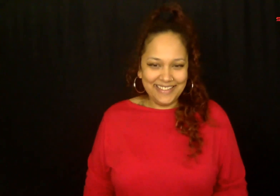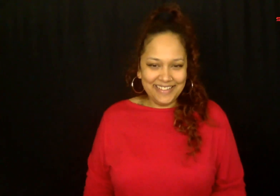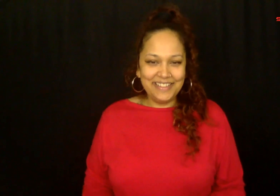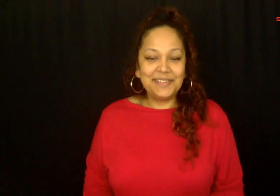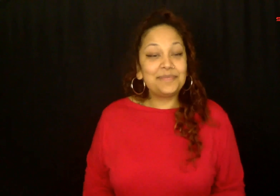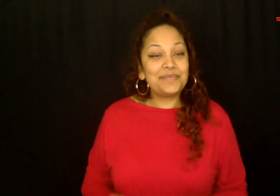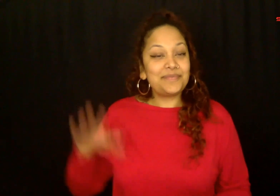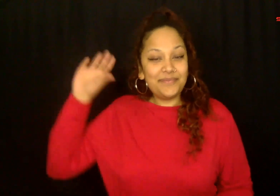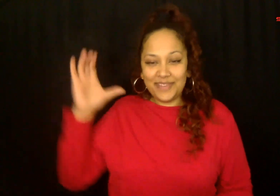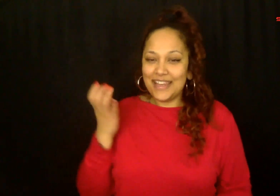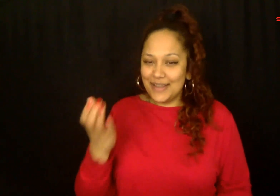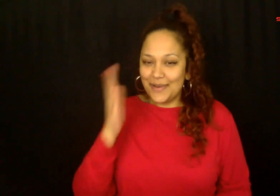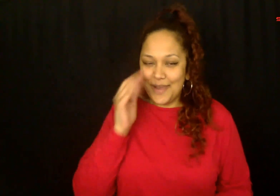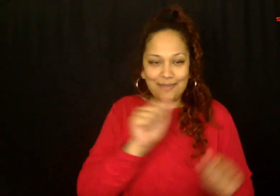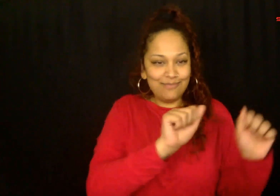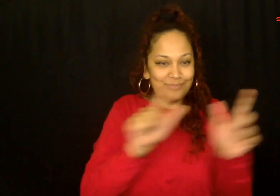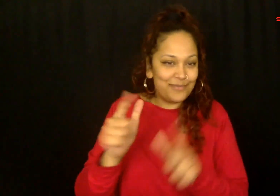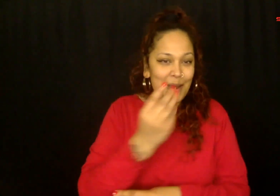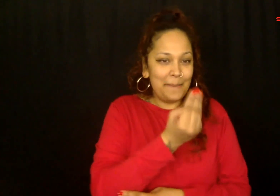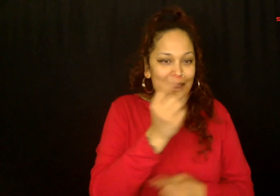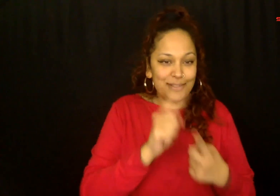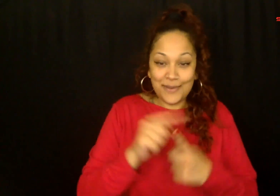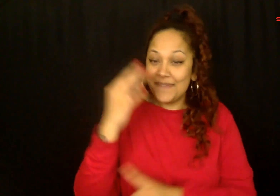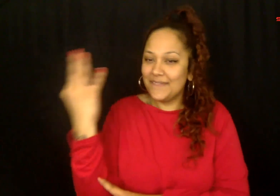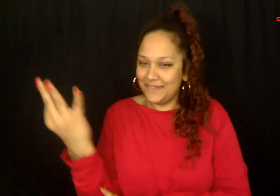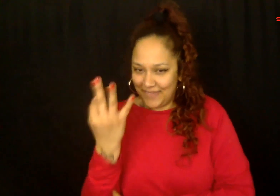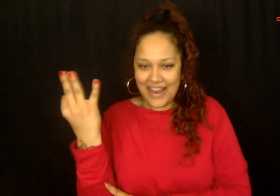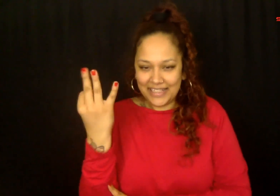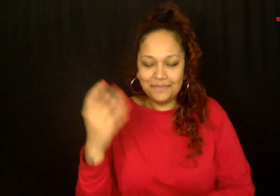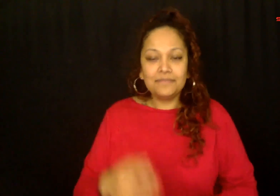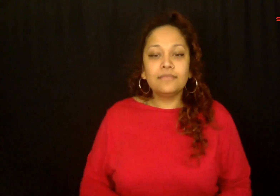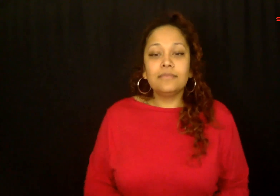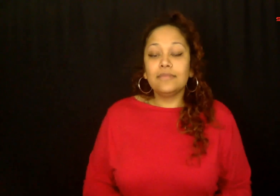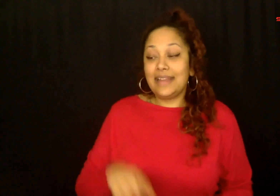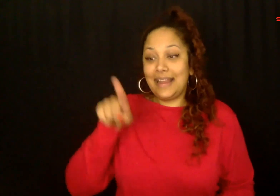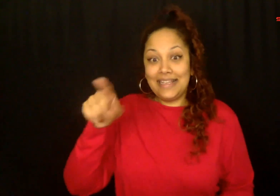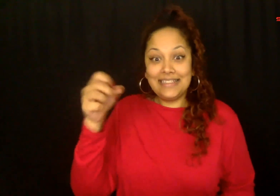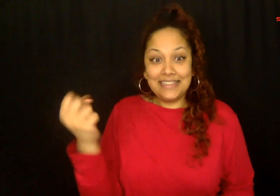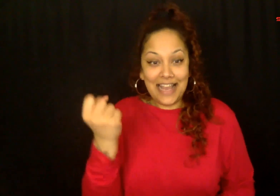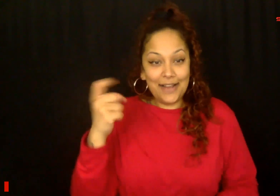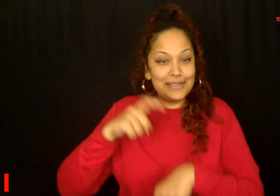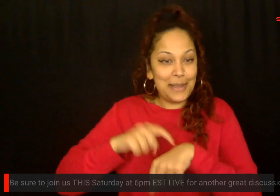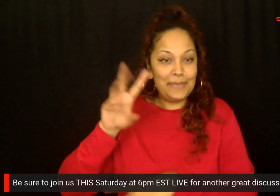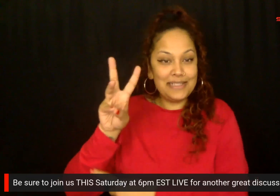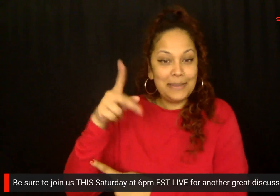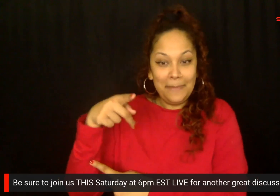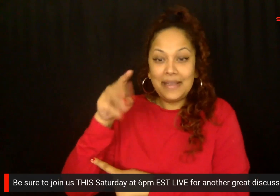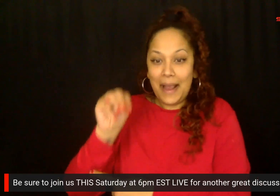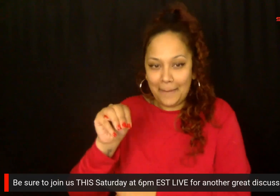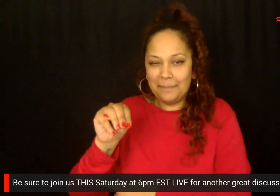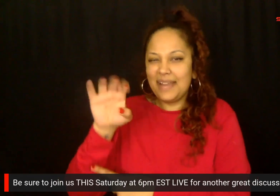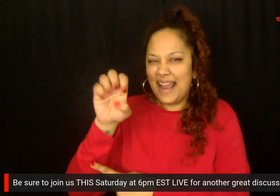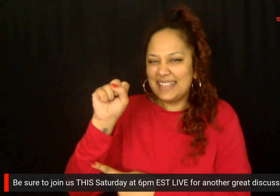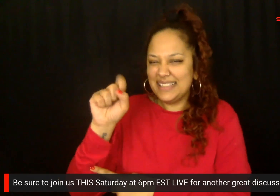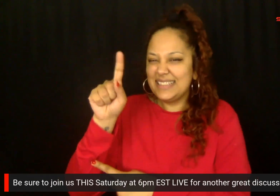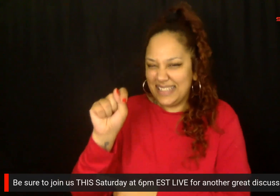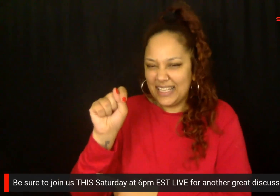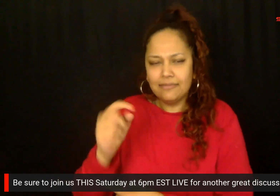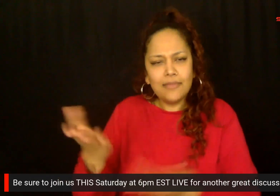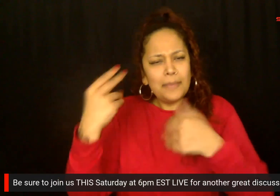Sign One News will be broadcasting updates Monday through Friday. Then this Saturday at 6pm ET, join us for a live panel